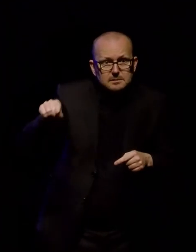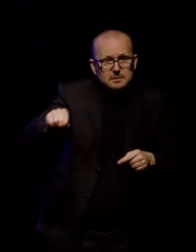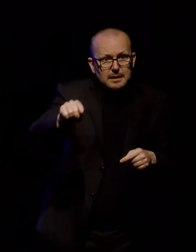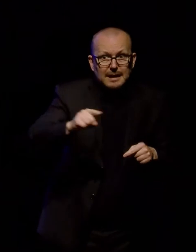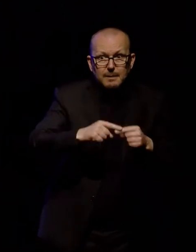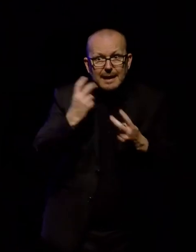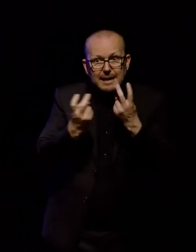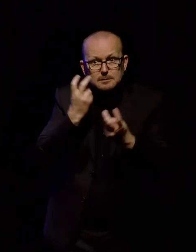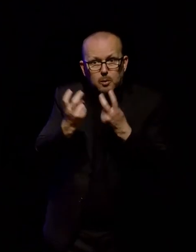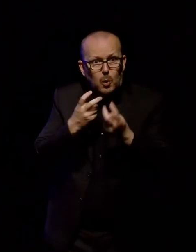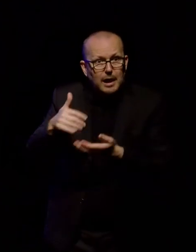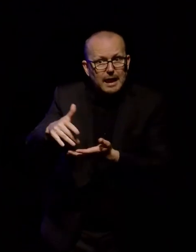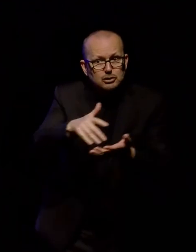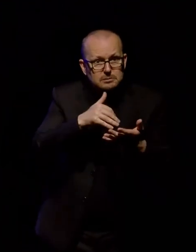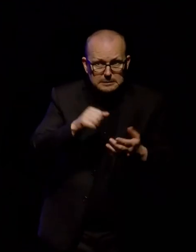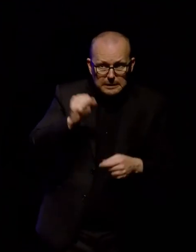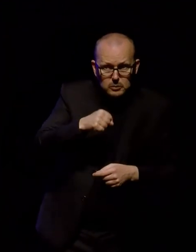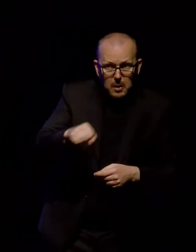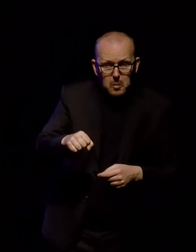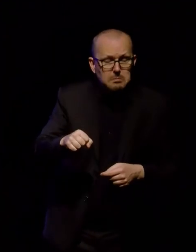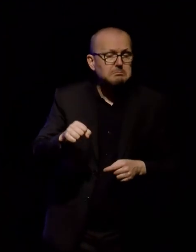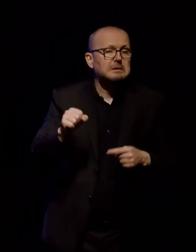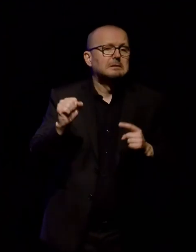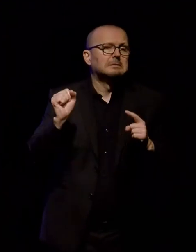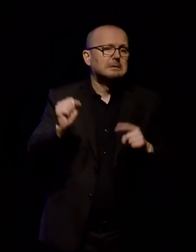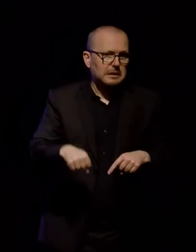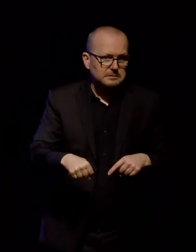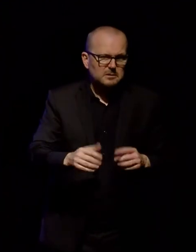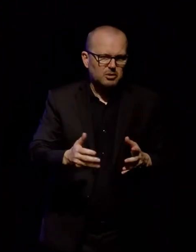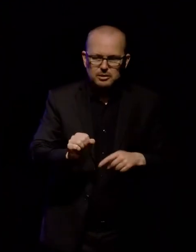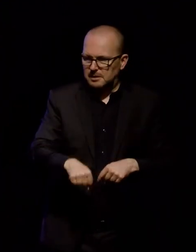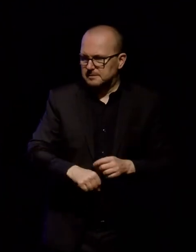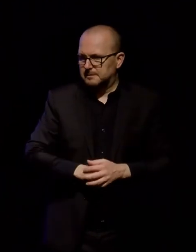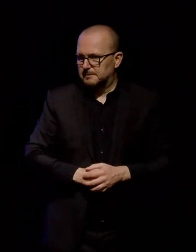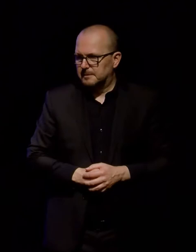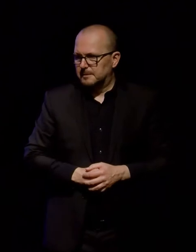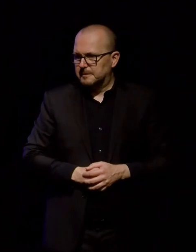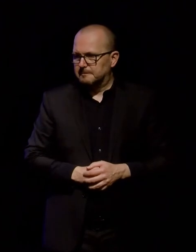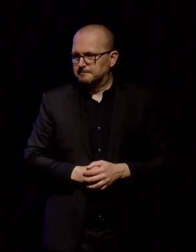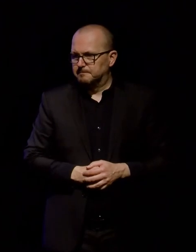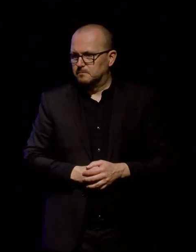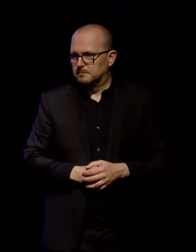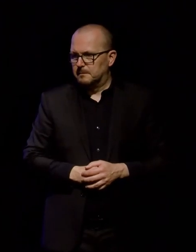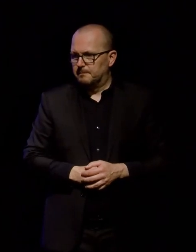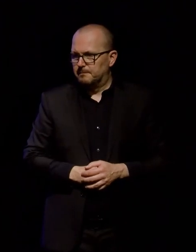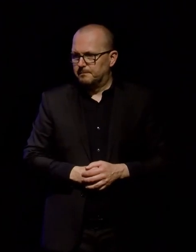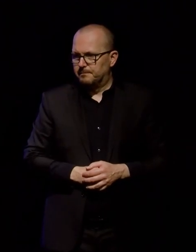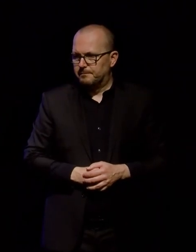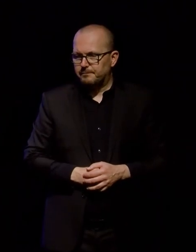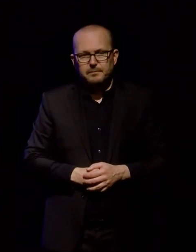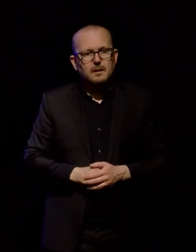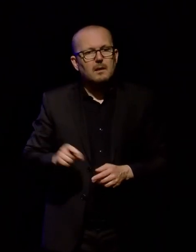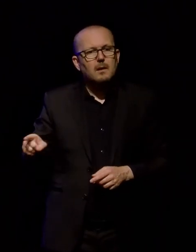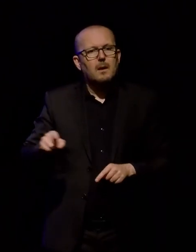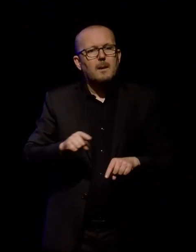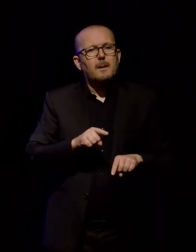Yeah, pretty much. This slide here shows the most used words when asked the